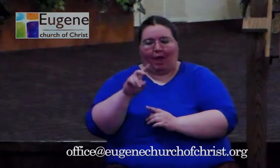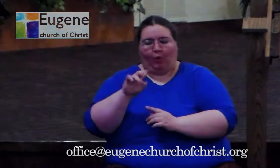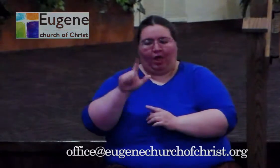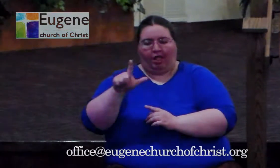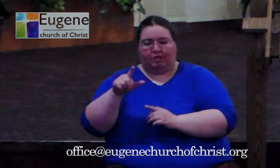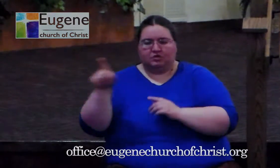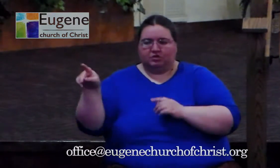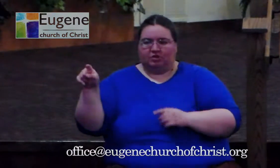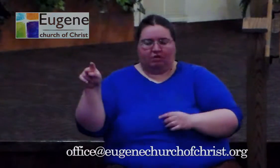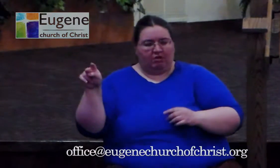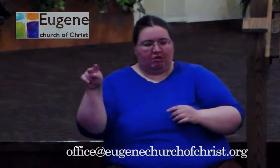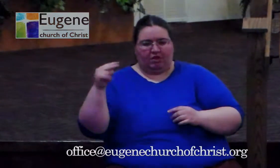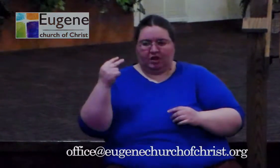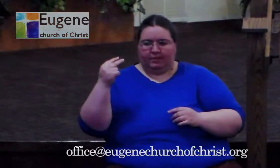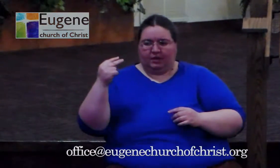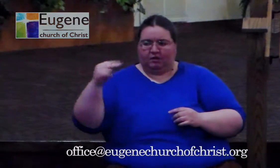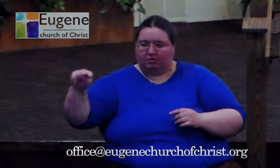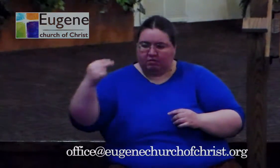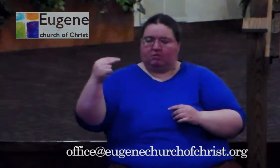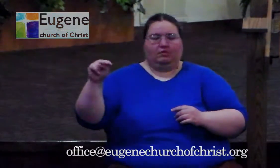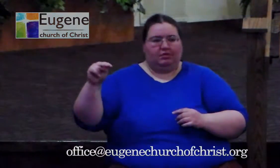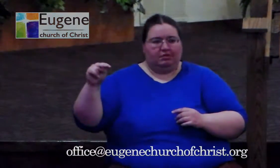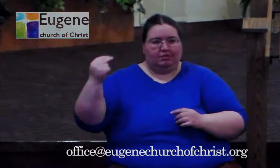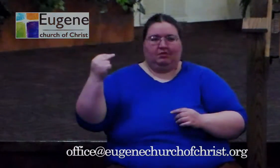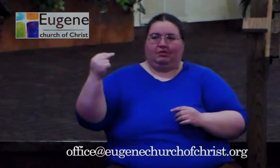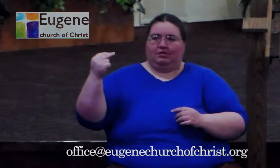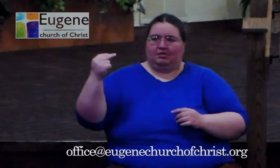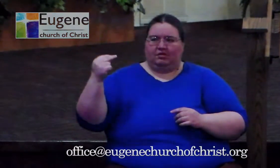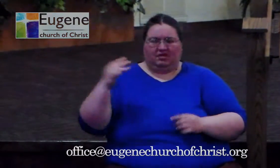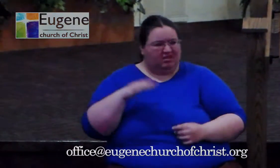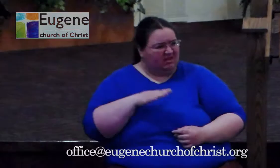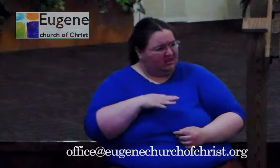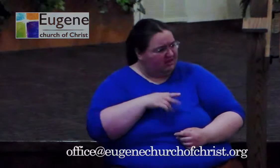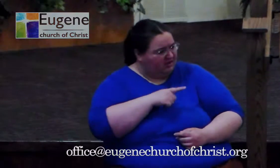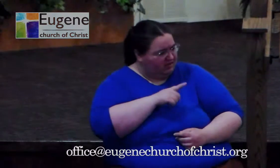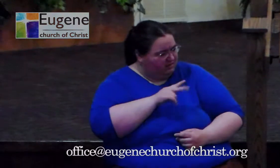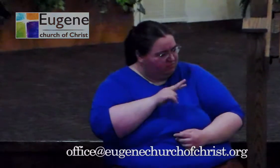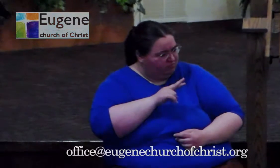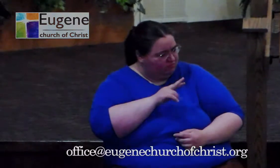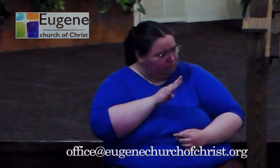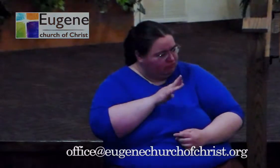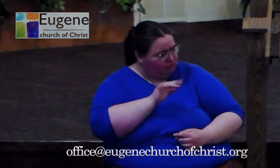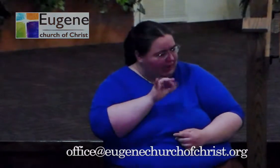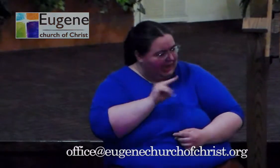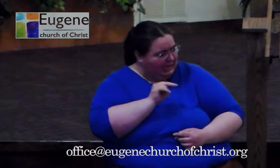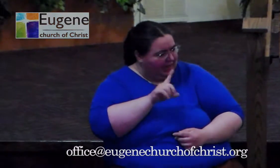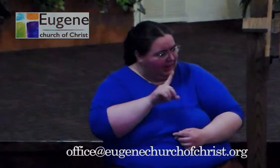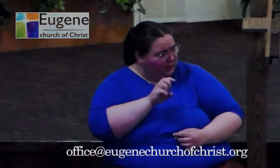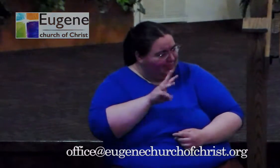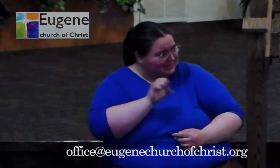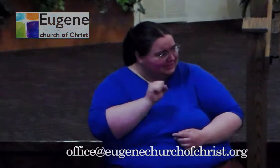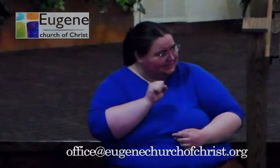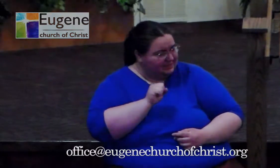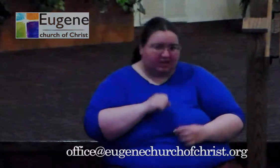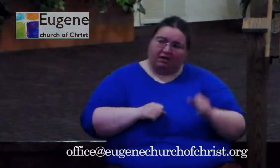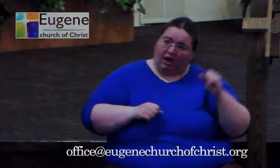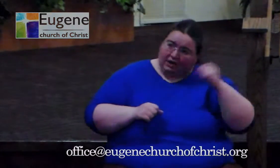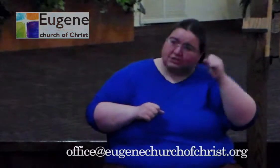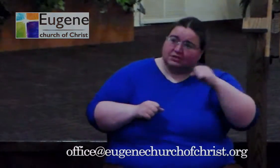take and then said, Brian Lewis? And I said, yes, that's me, Mrs. Powell. And she said,